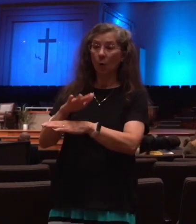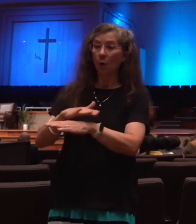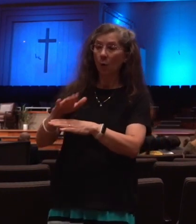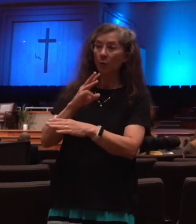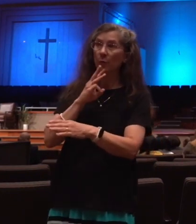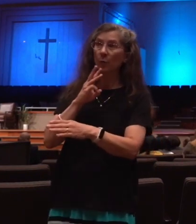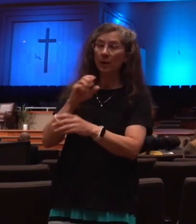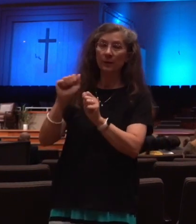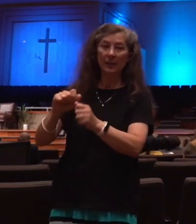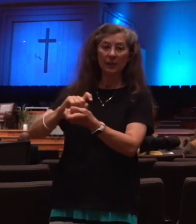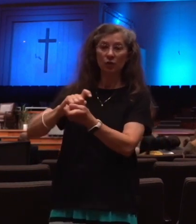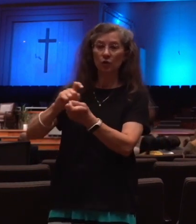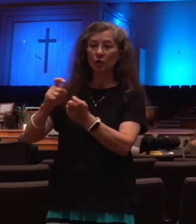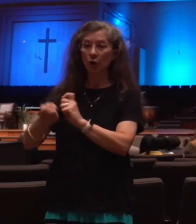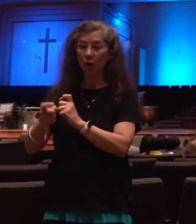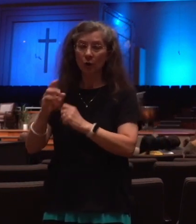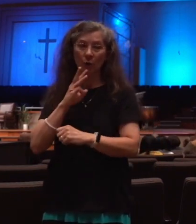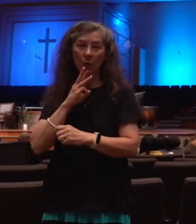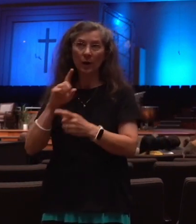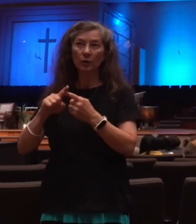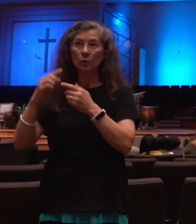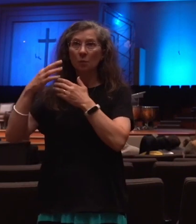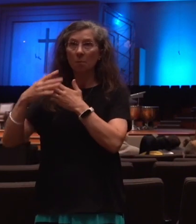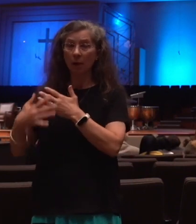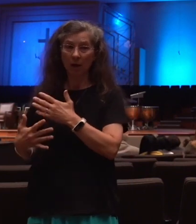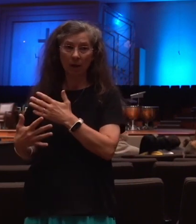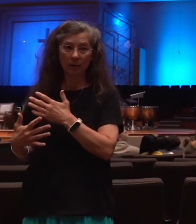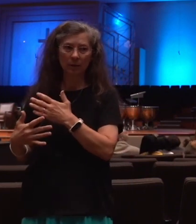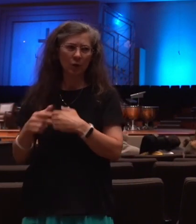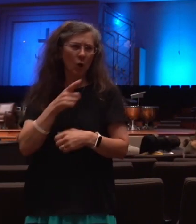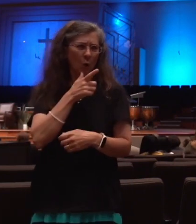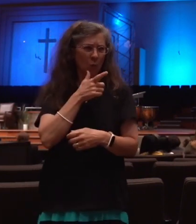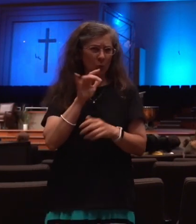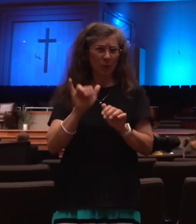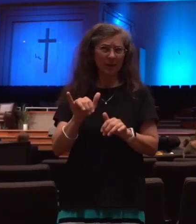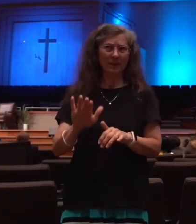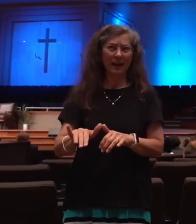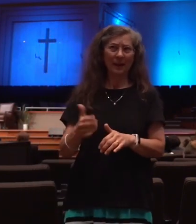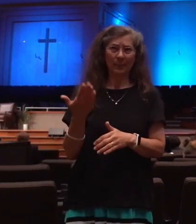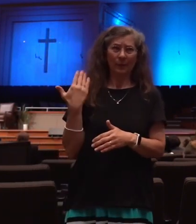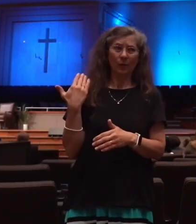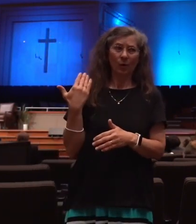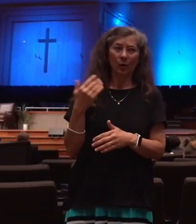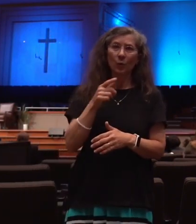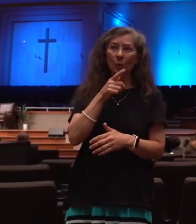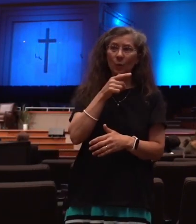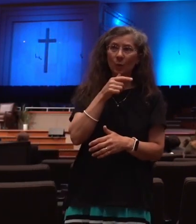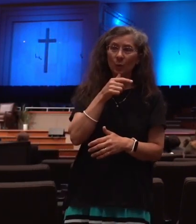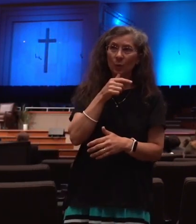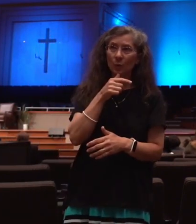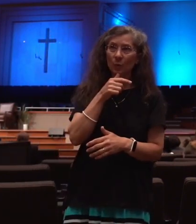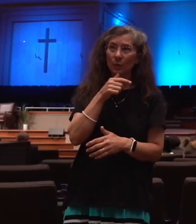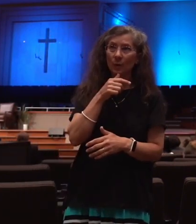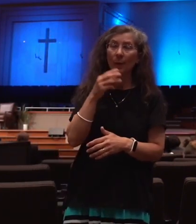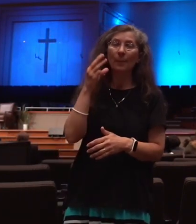all plagues as often as they will. Well, who turned the water to blood and smote the earth with plagues? Moses.